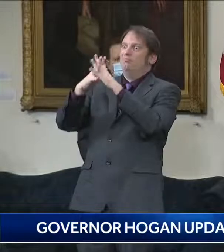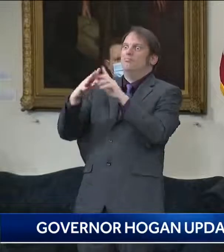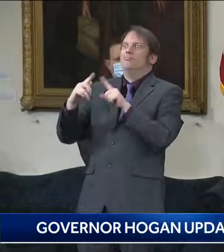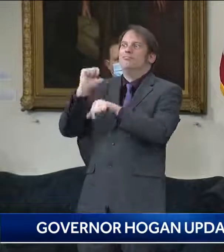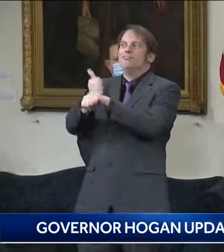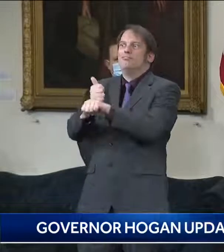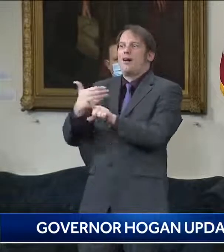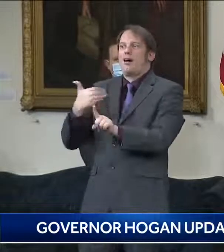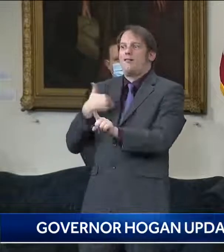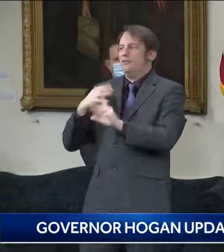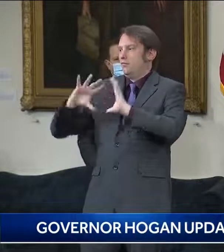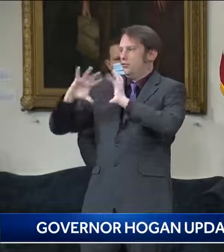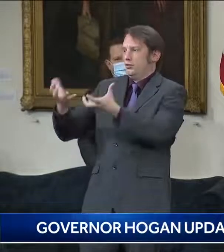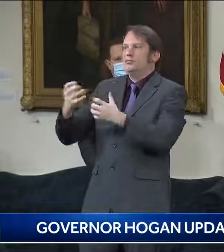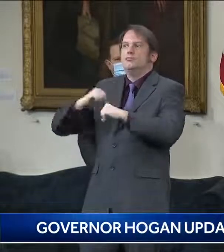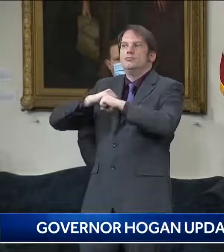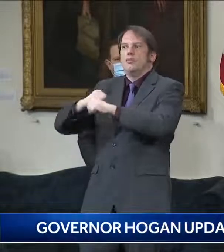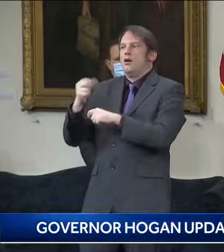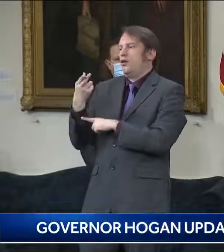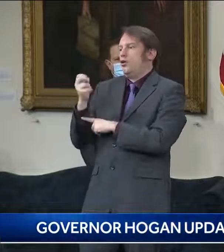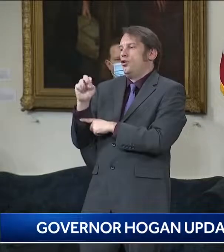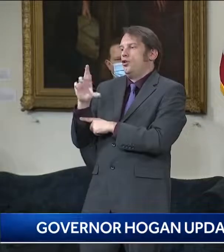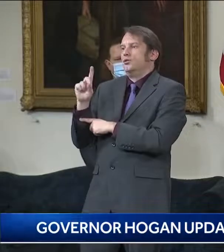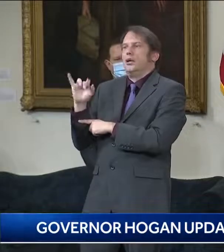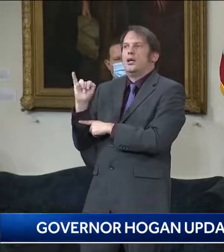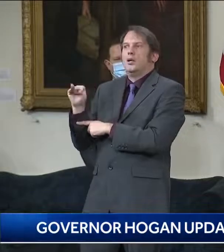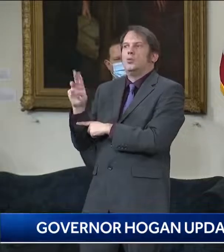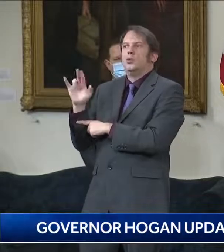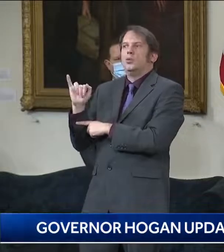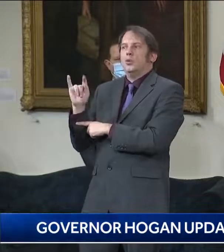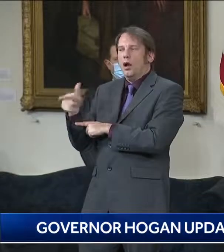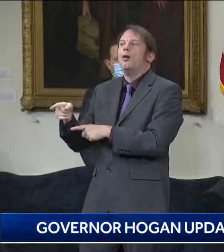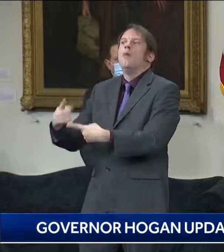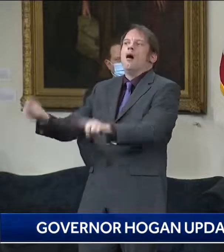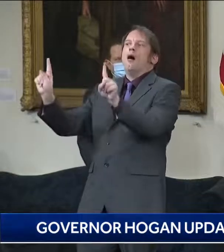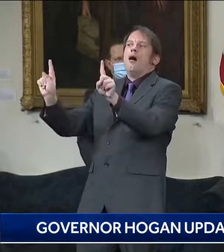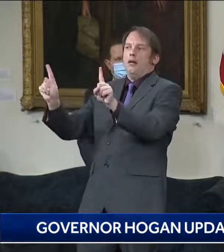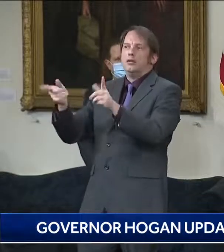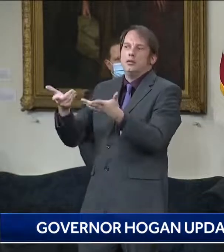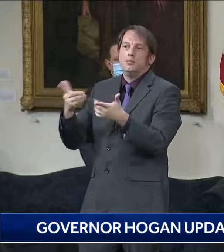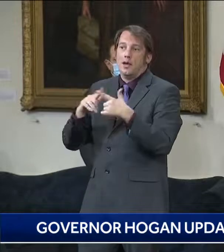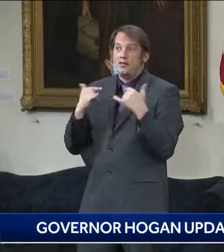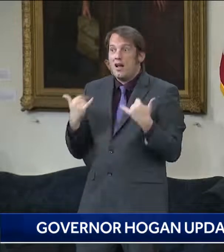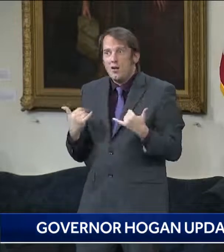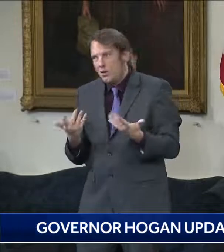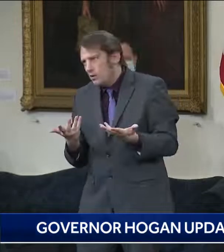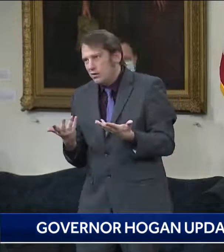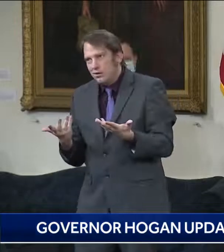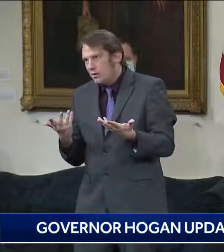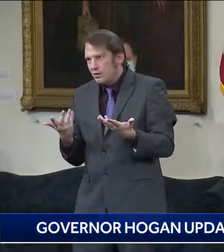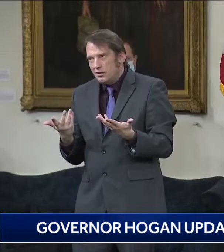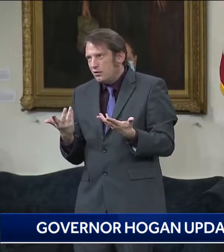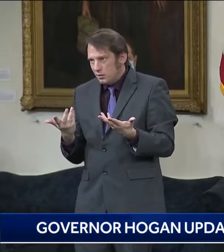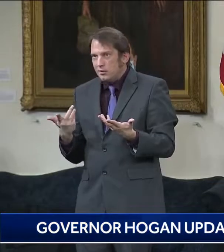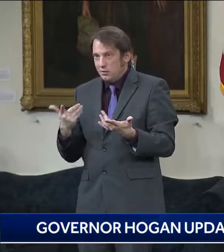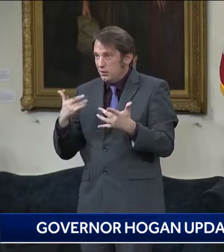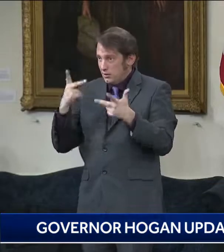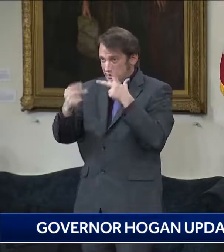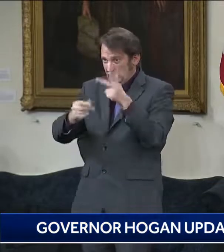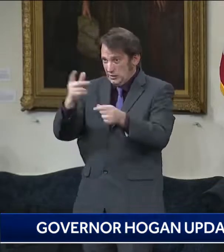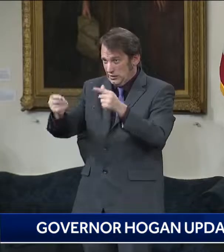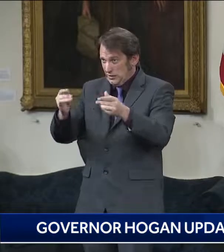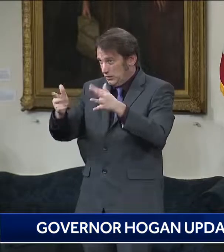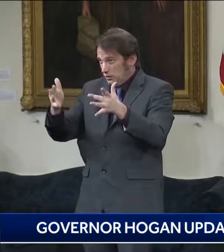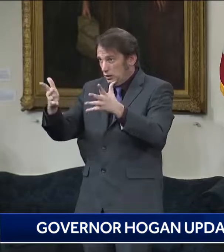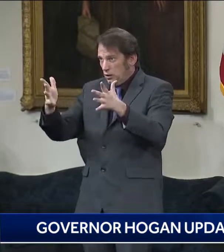public health folks have different levels of how many they, what percentage they think has to get vaccinated before we can stop this thing. But we all know that we